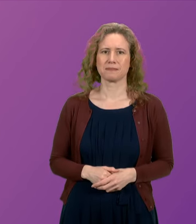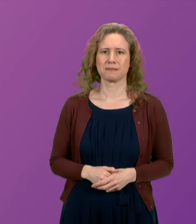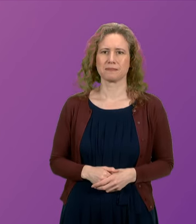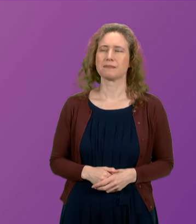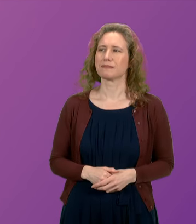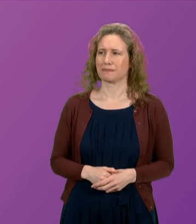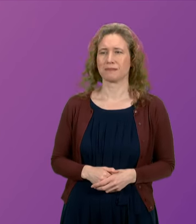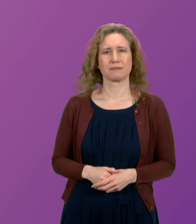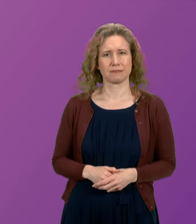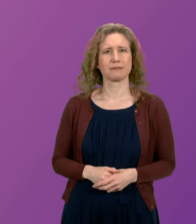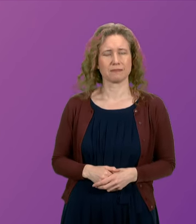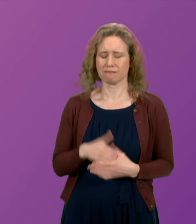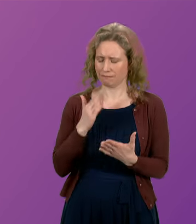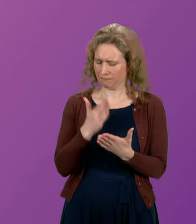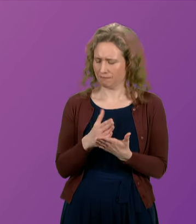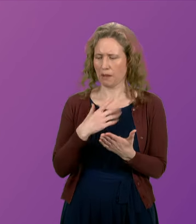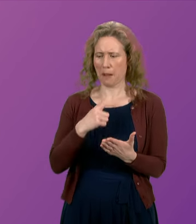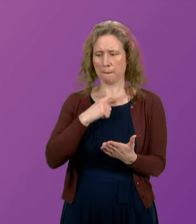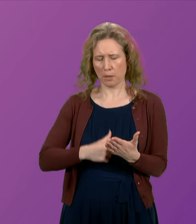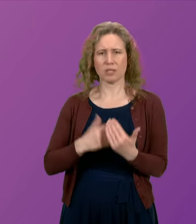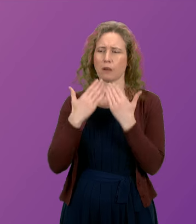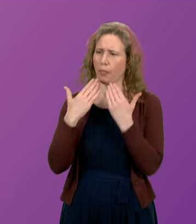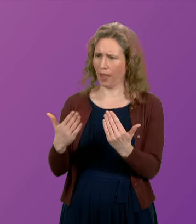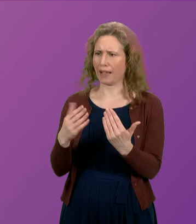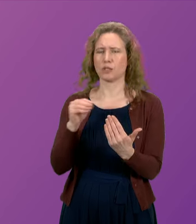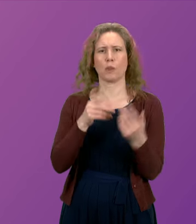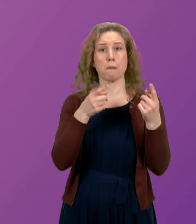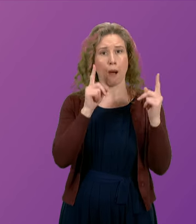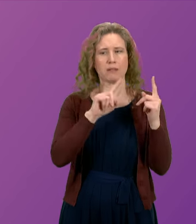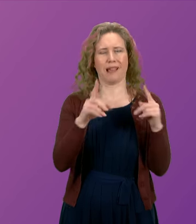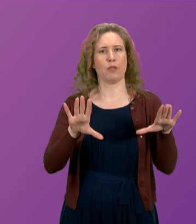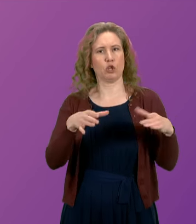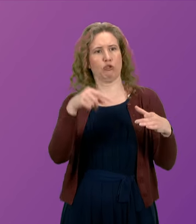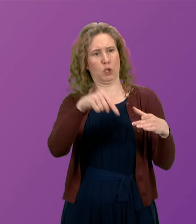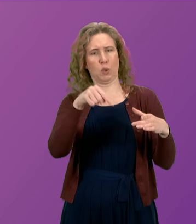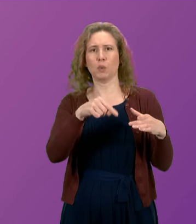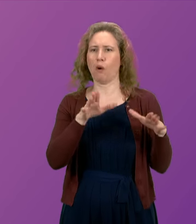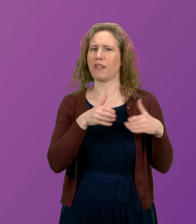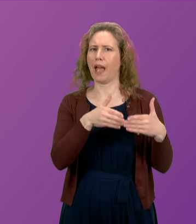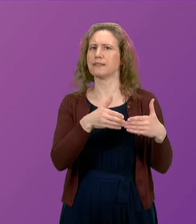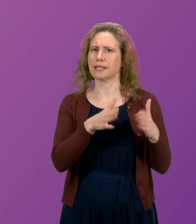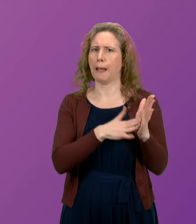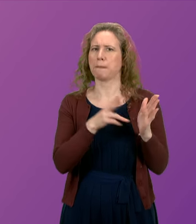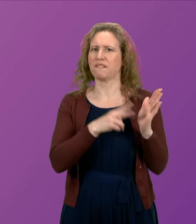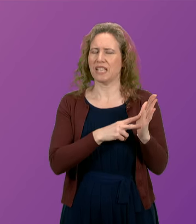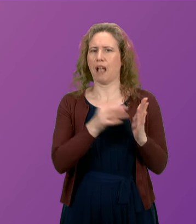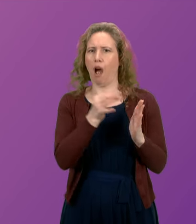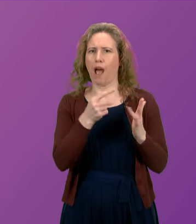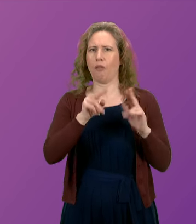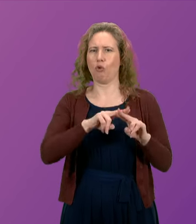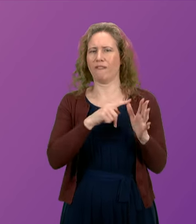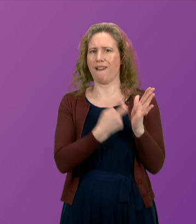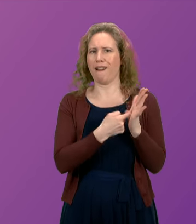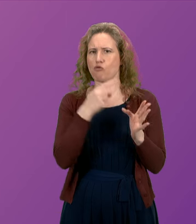I would like to record my personal thanks to the master and the crew of the MV Isle of Arran for the speed and